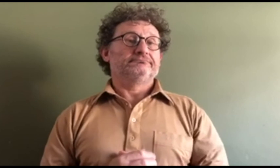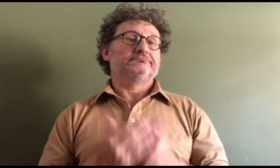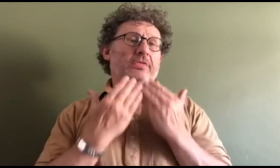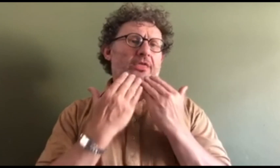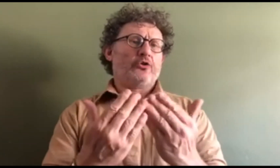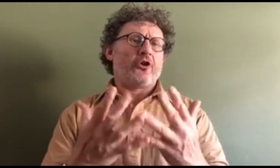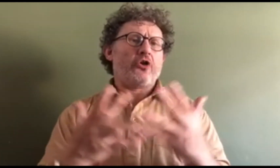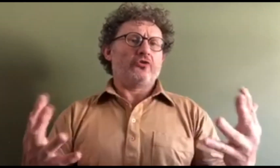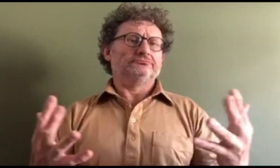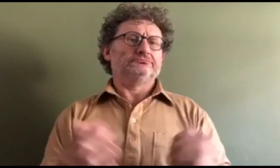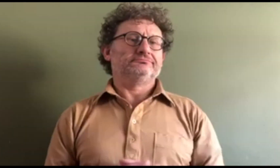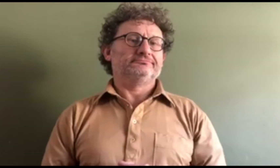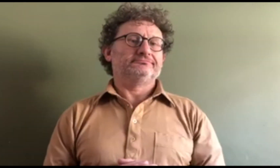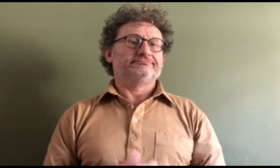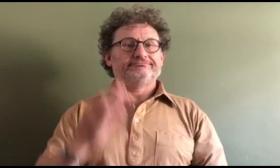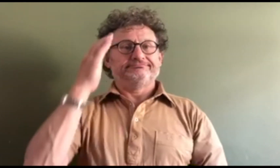Thank you. Thank you so much. Bye bye.